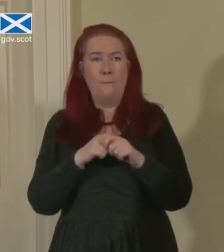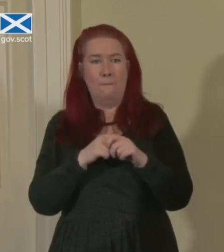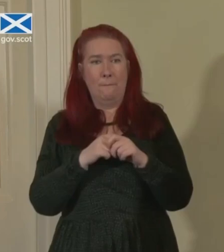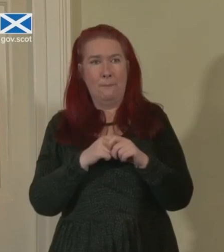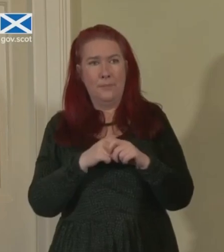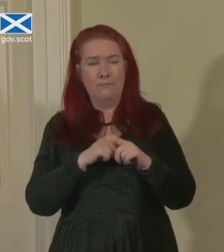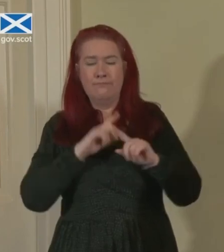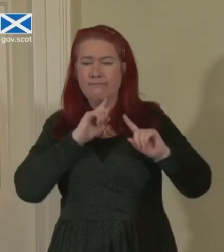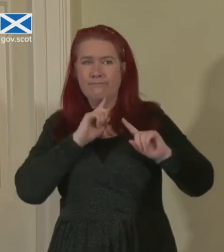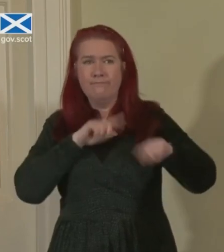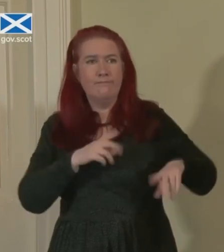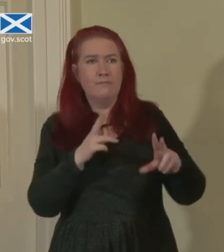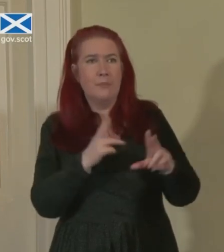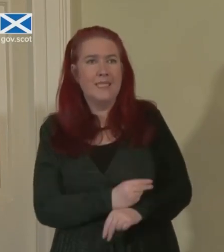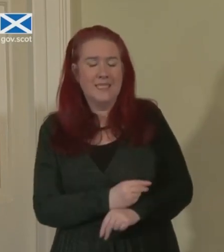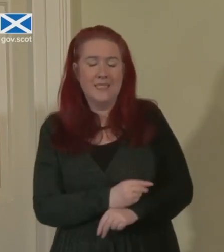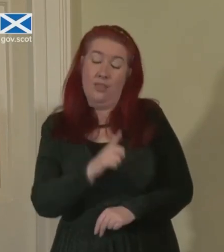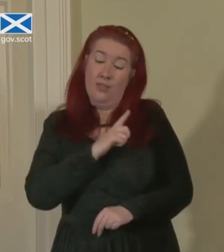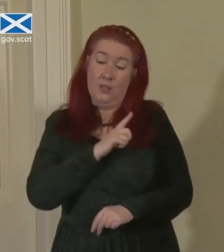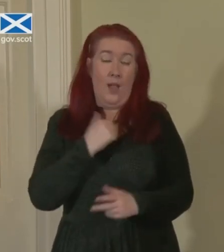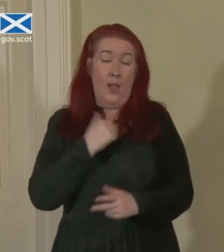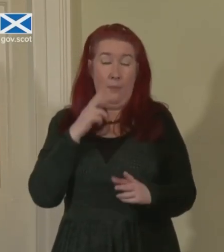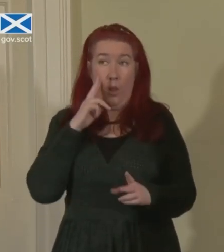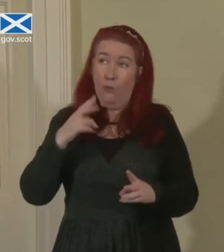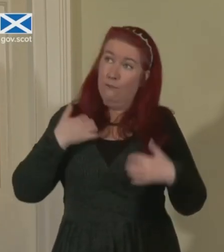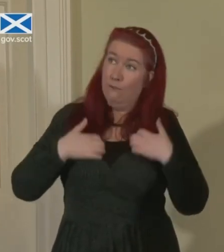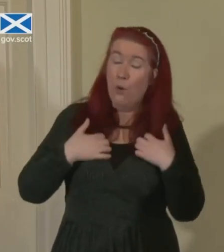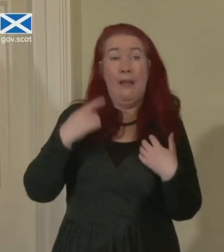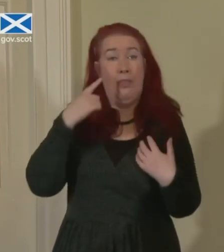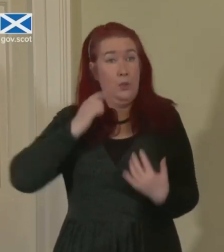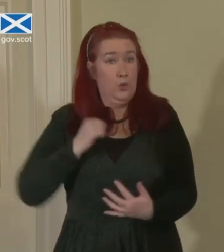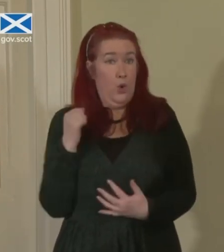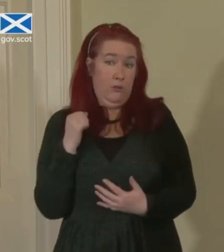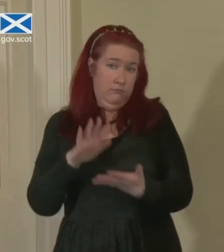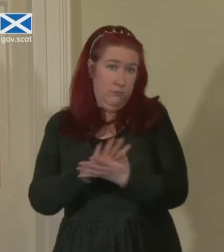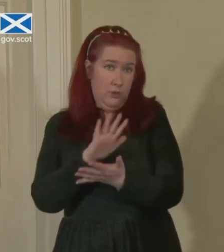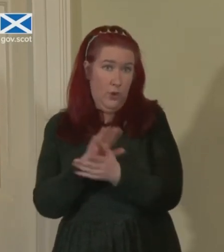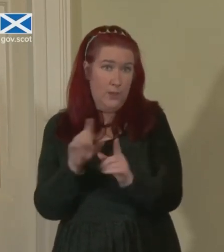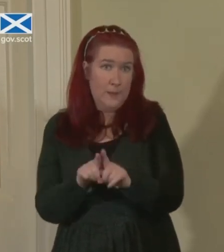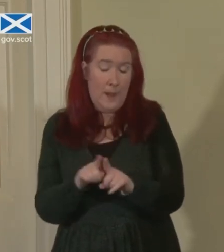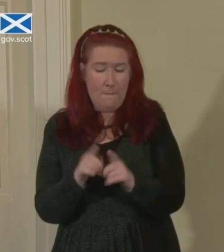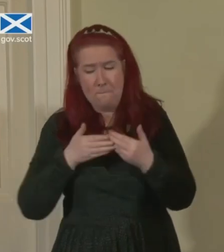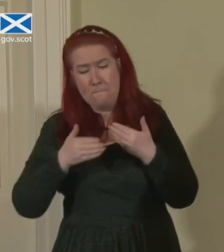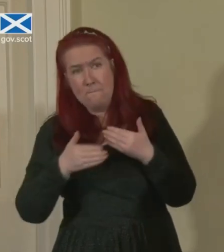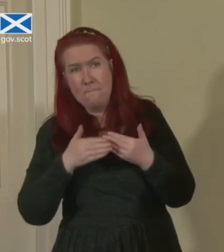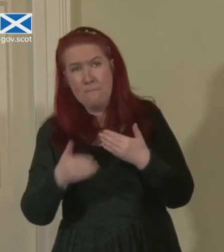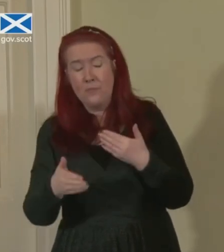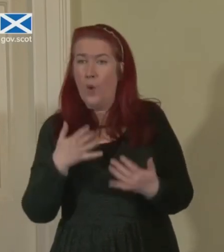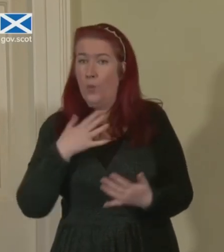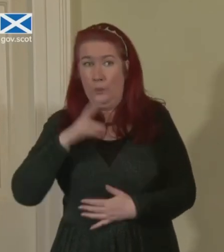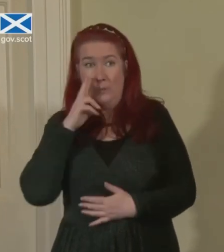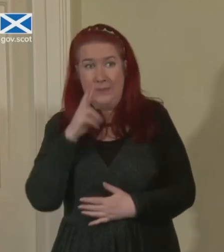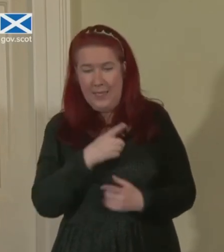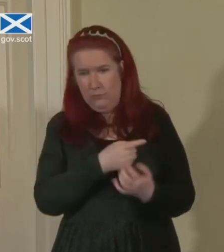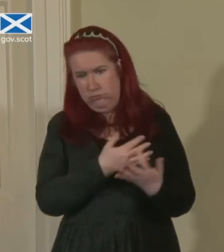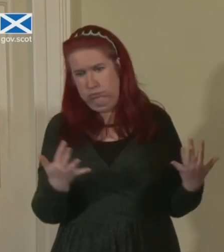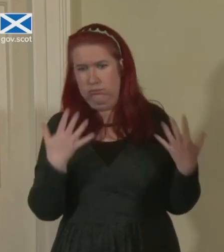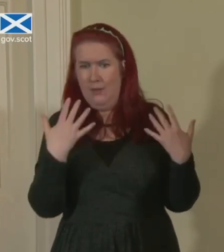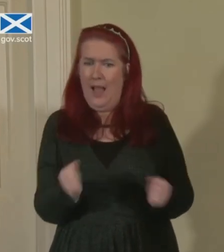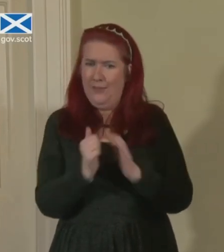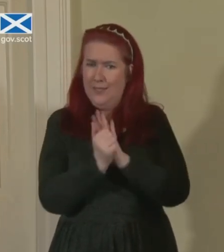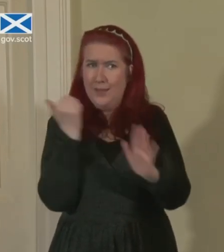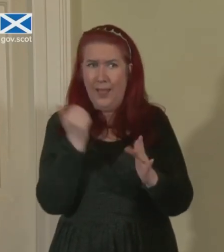there. So what I am looking forward to, and I think the country will enjoy over these next few weeks is seeing that talent